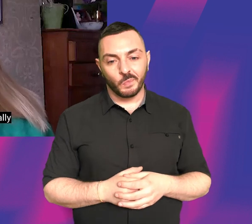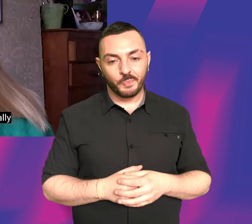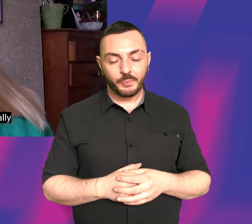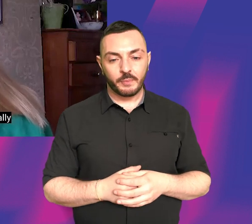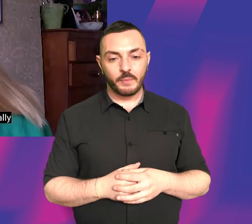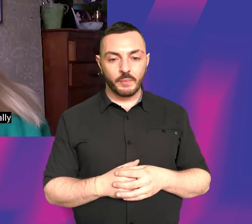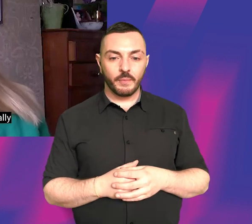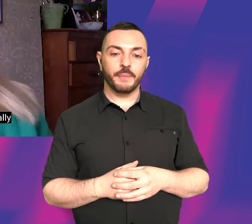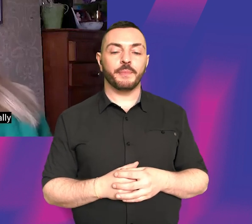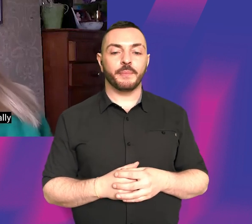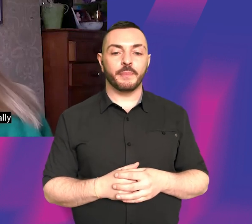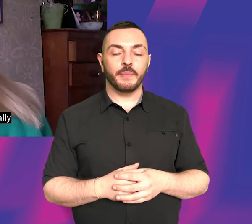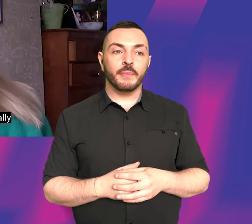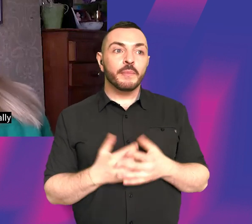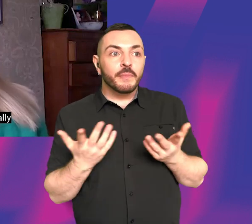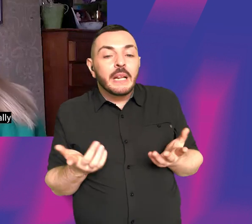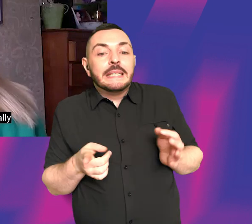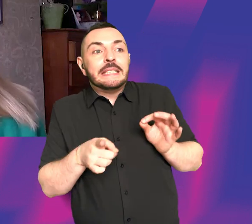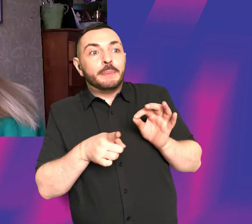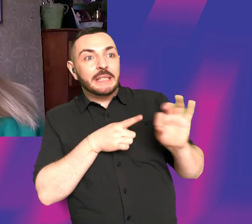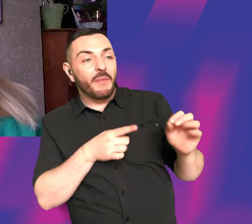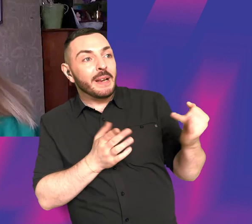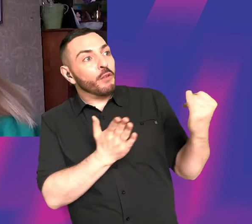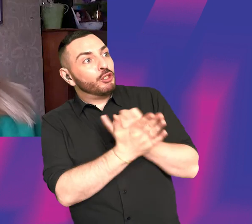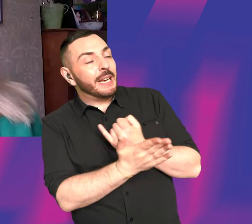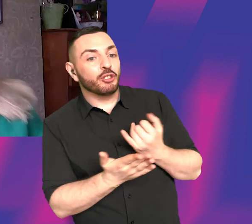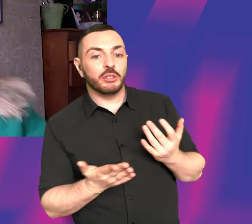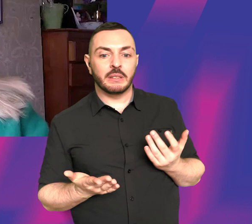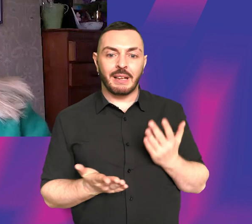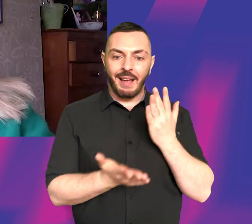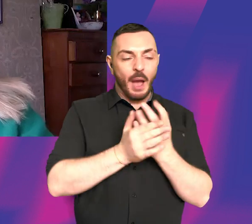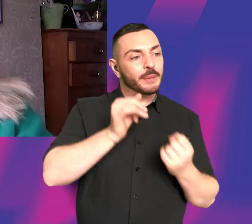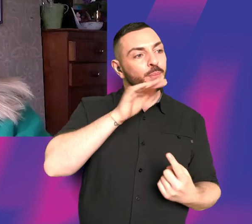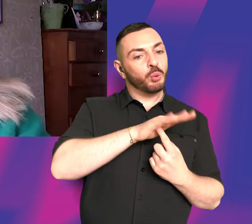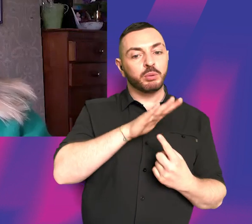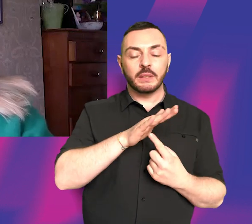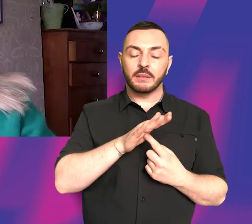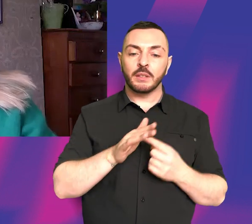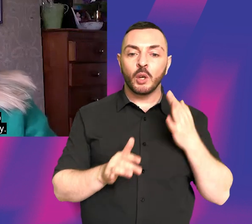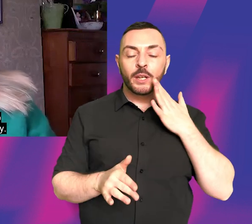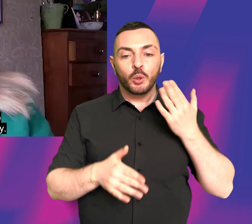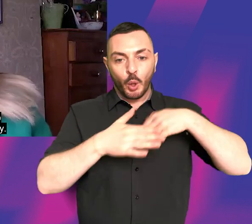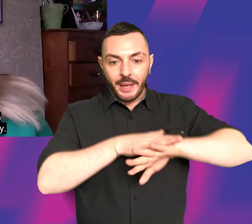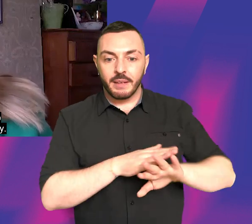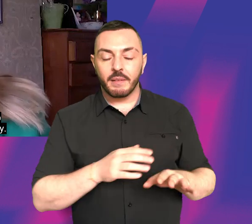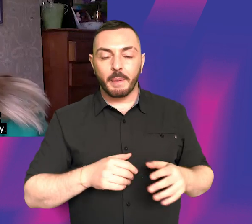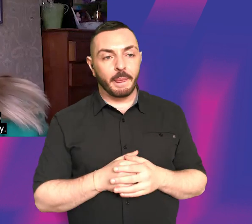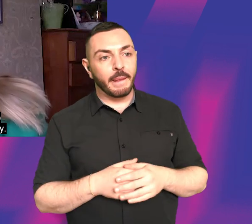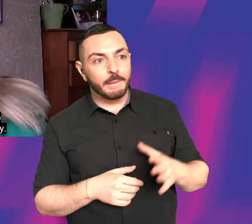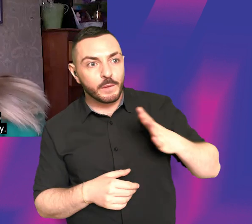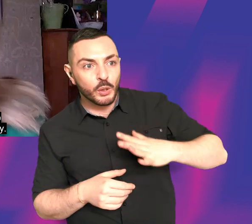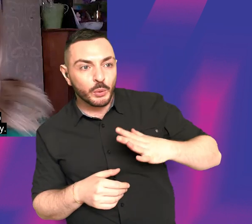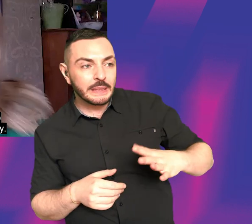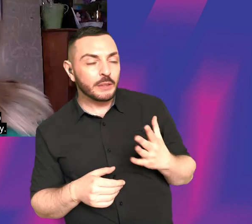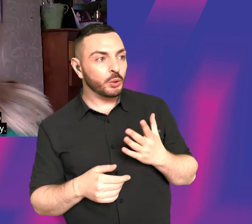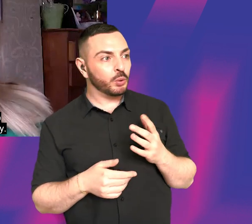in terms of sort of specifically to do with the rejection of it, I just think it's really important that when you go into it, you have a really close